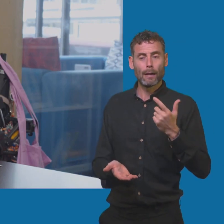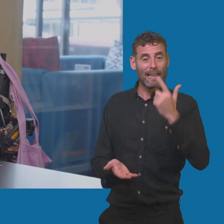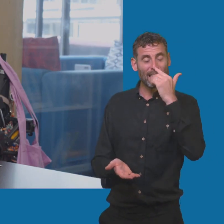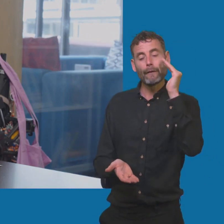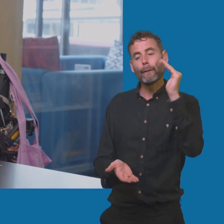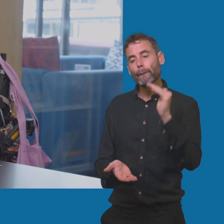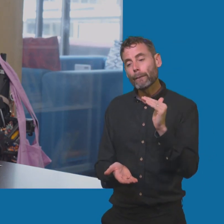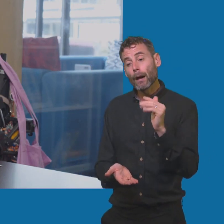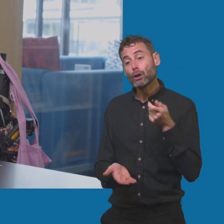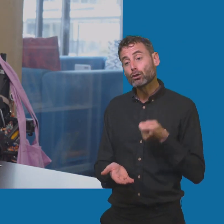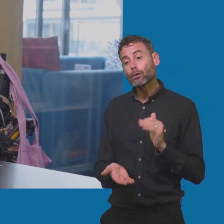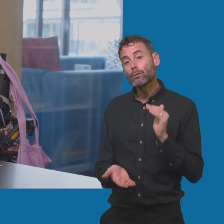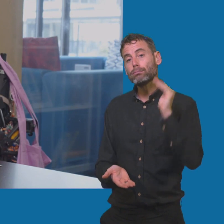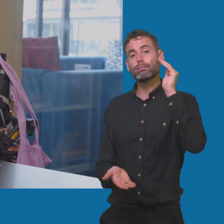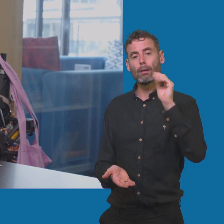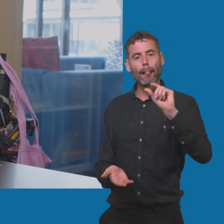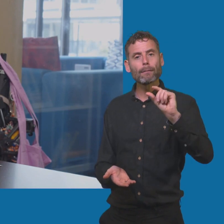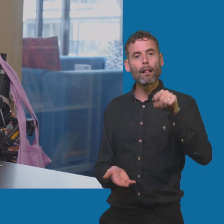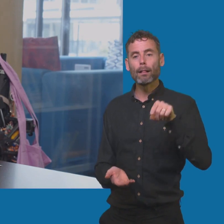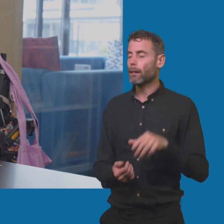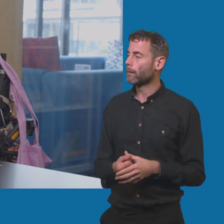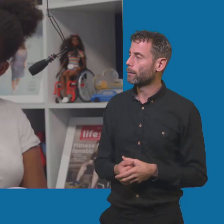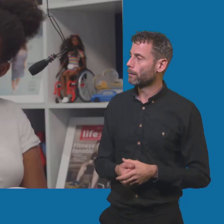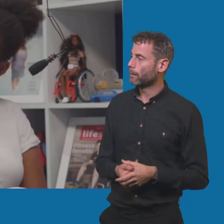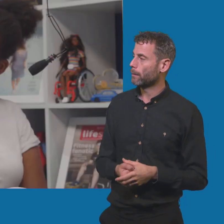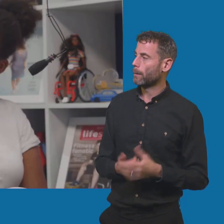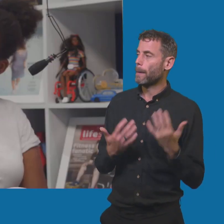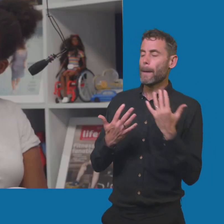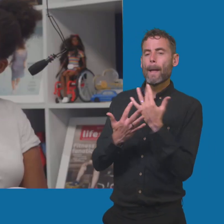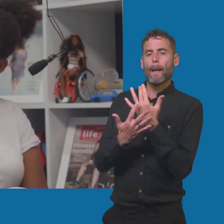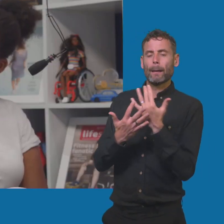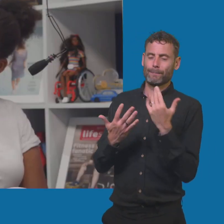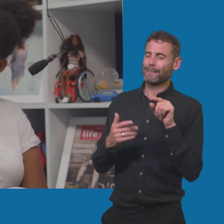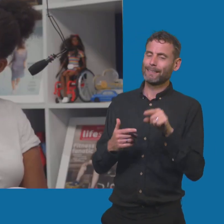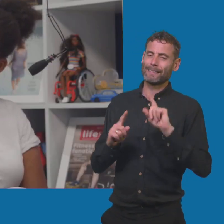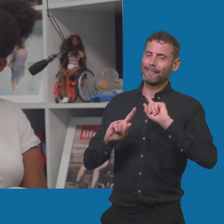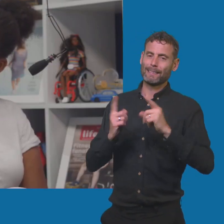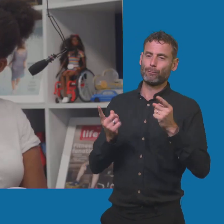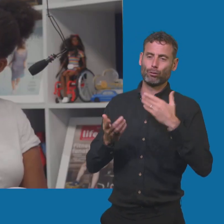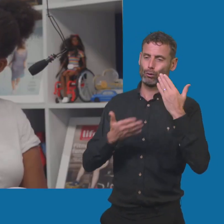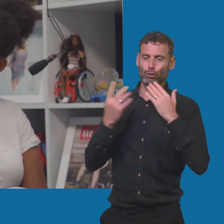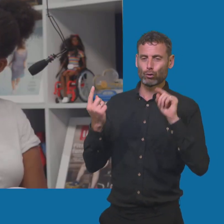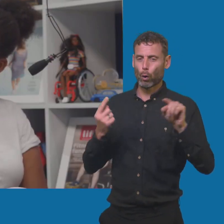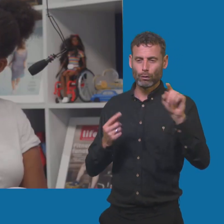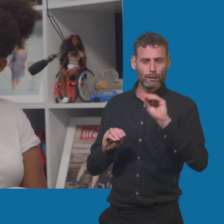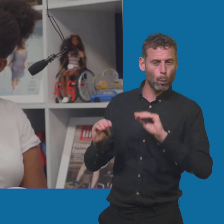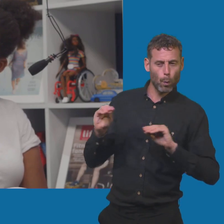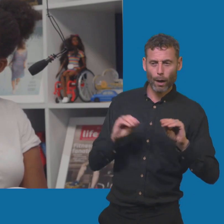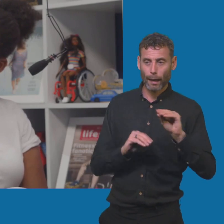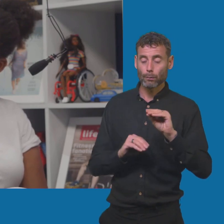it's gone down after a little bit. This is one of those things that, you know, lots of people say different things and it's hard to actually work out how much of a difference it makes. But they